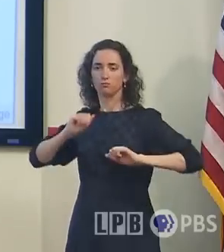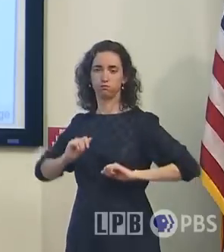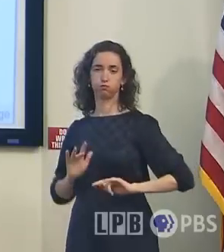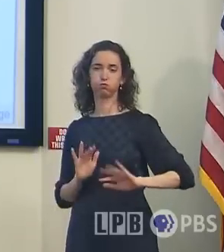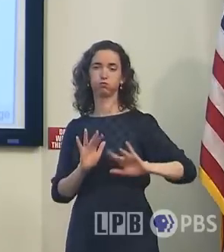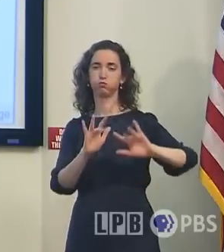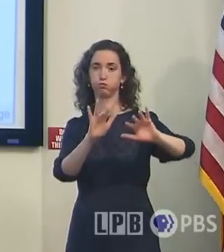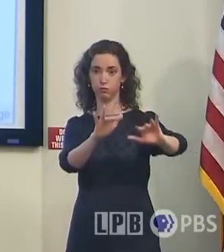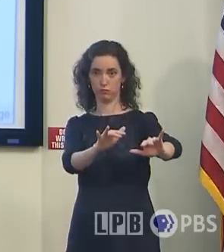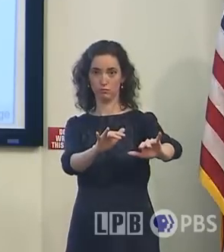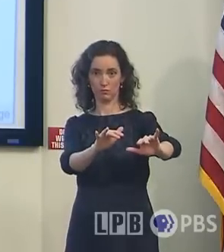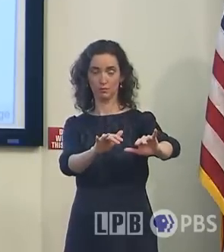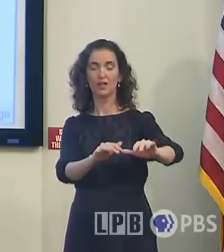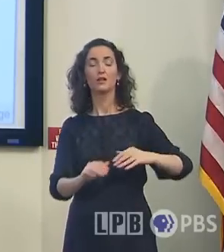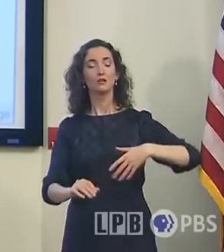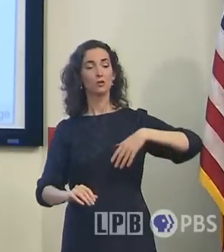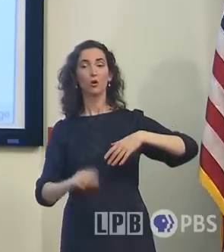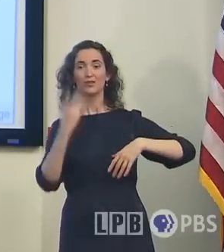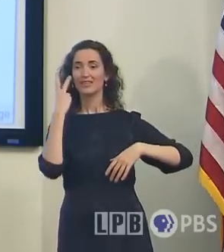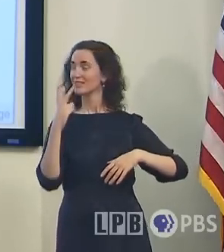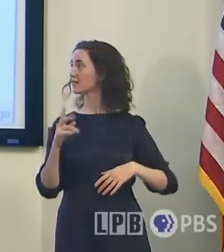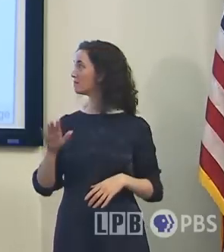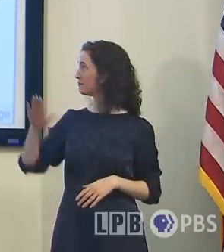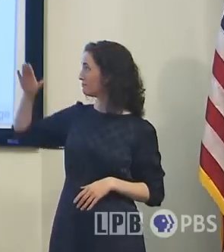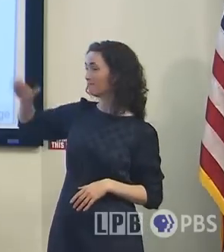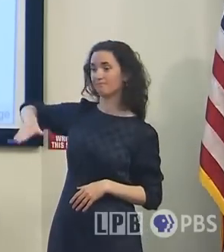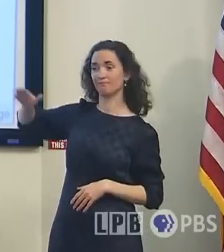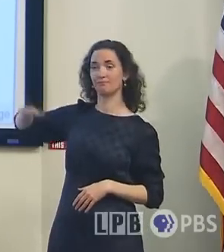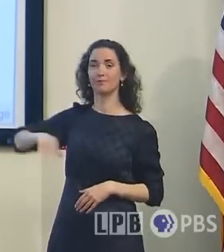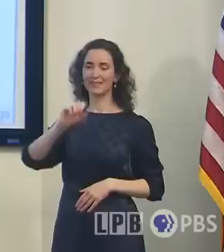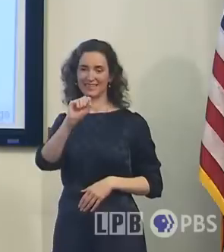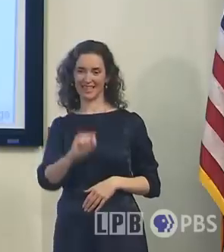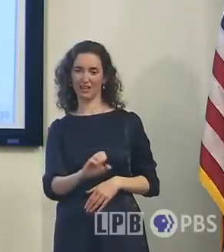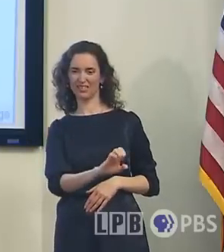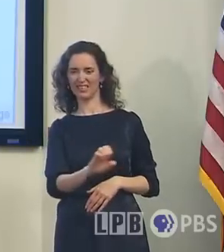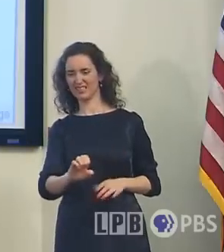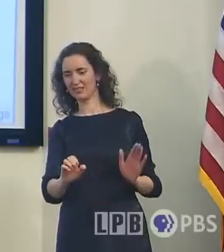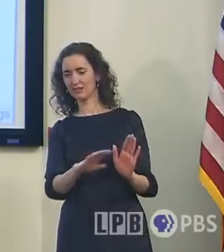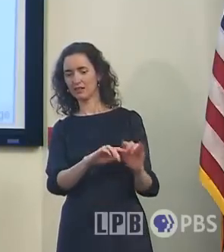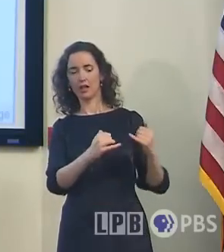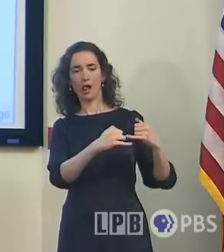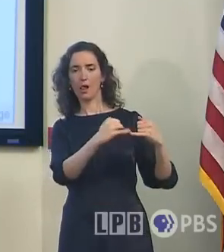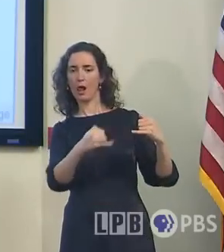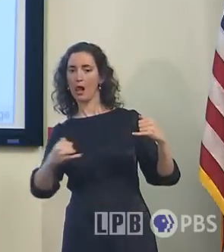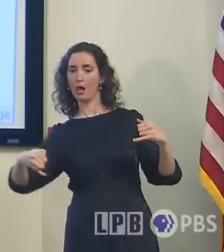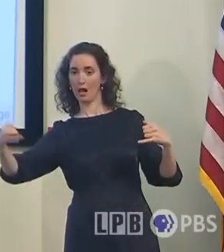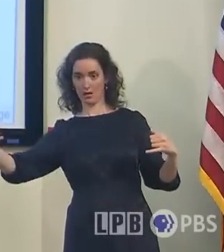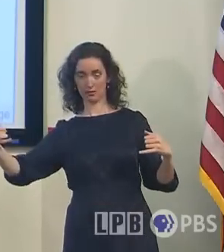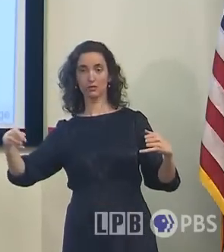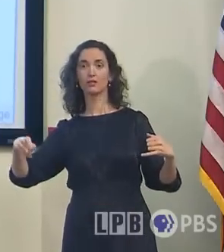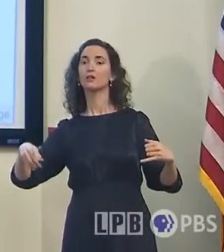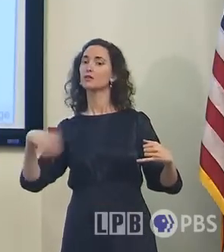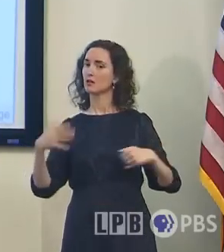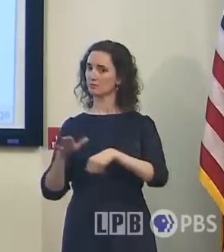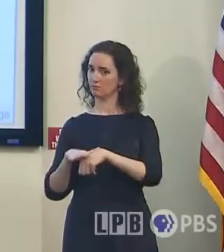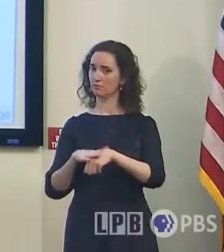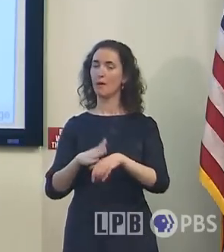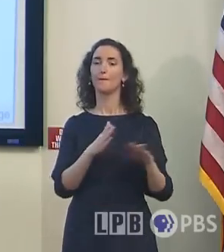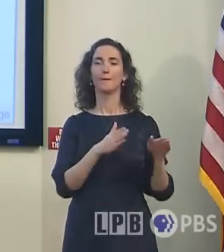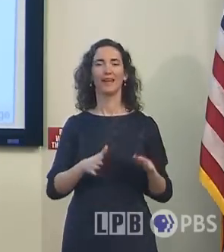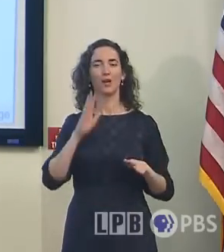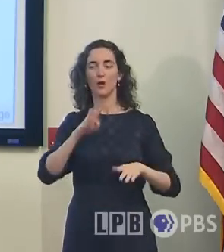So across most of the southern and the southeastern portions of the coastline, we're talking about extreme surge,